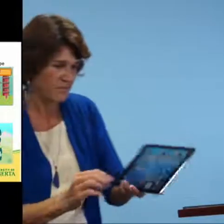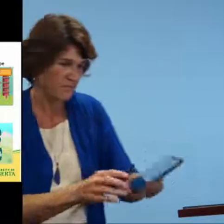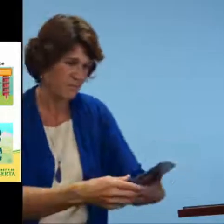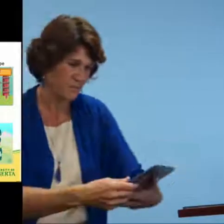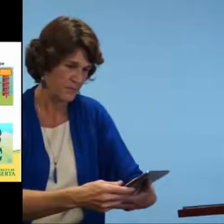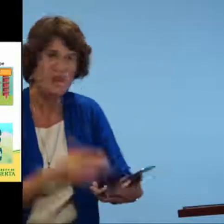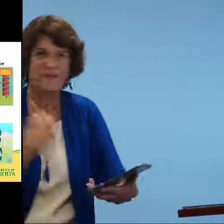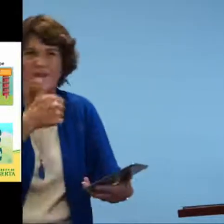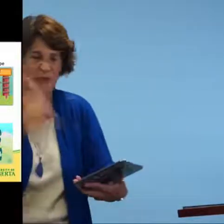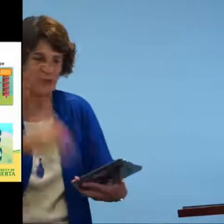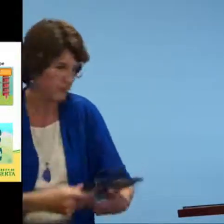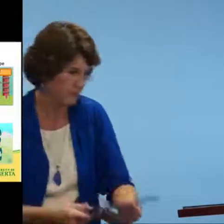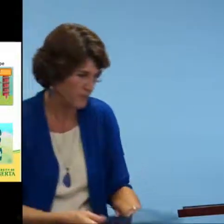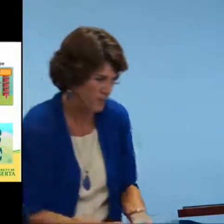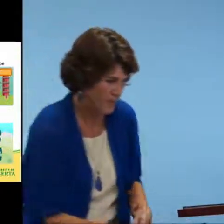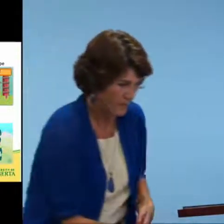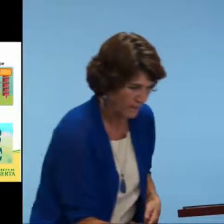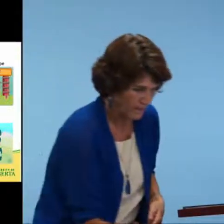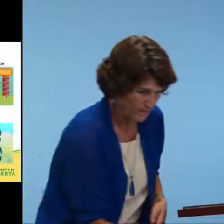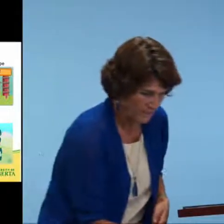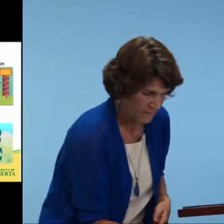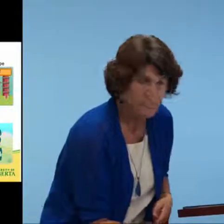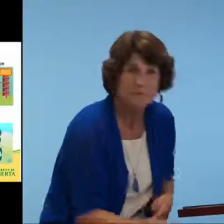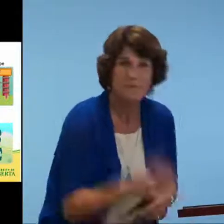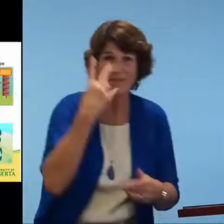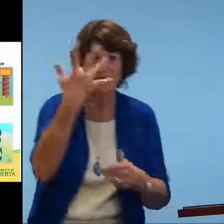And then we just slide them on, drag them through to feed the penguins.